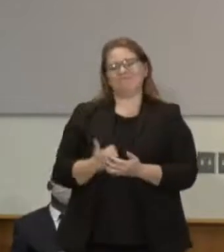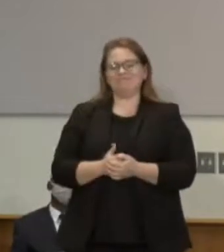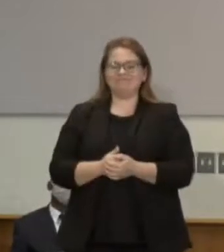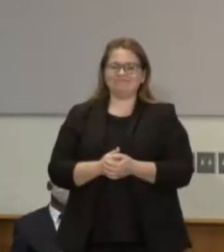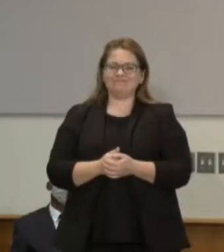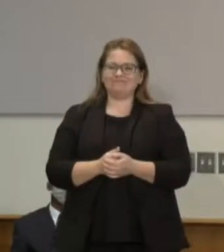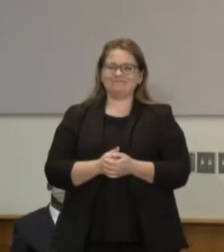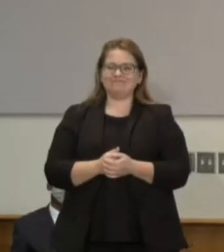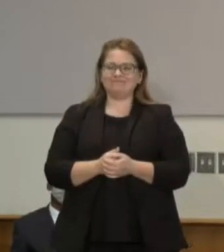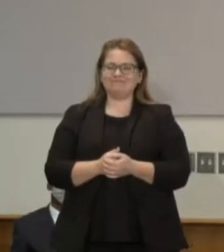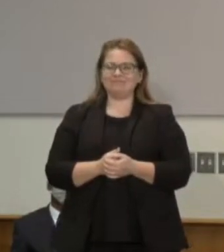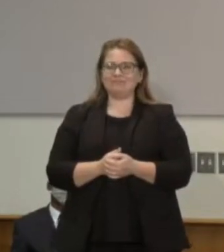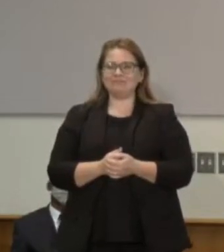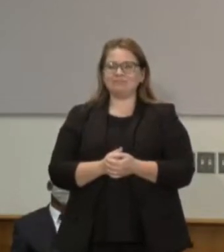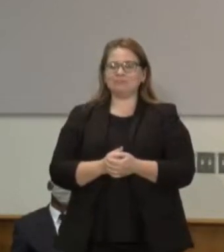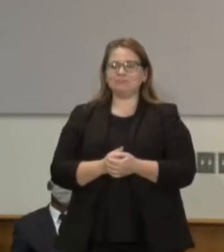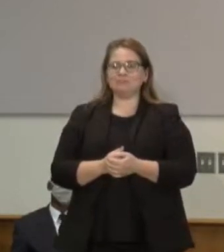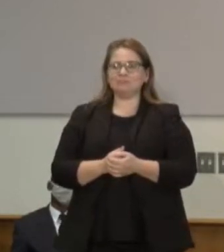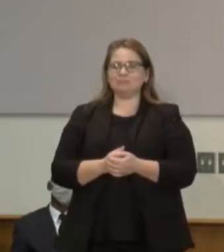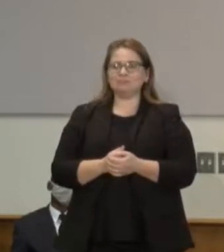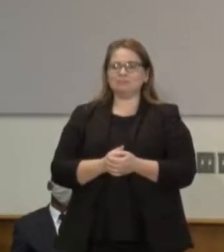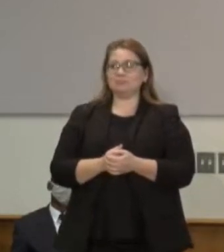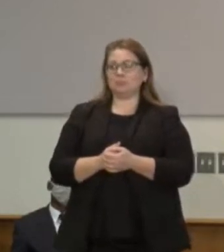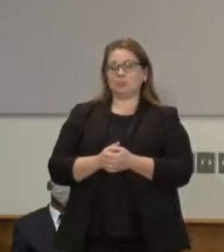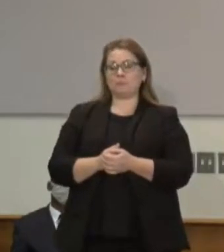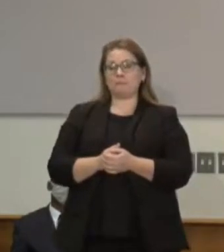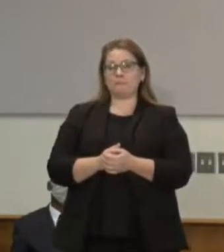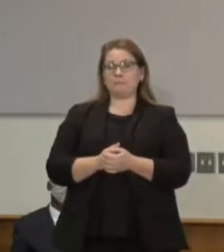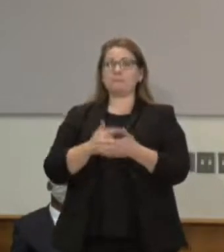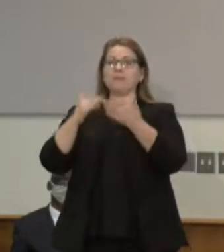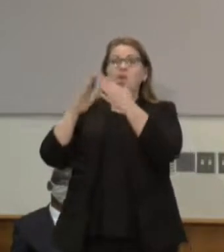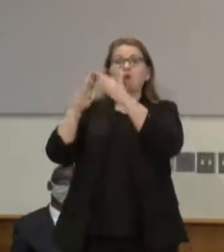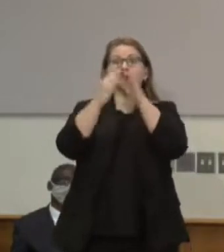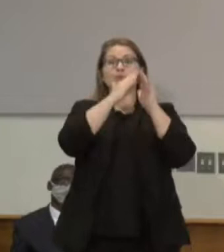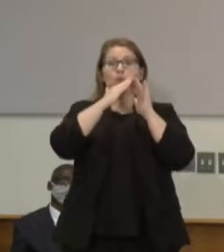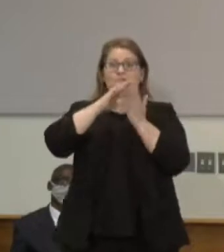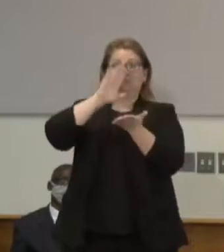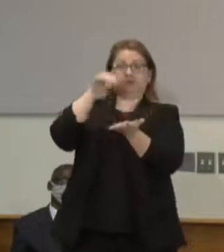of community-led, community-centered policing.